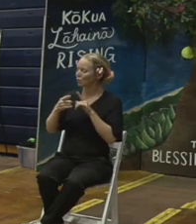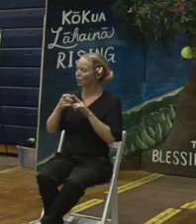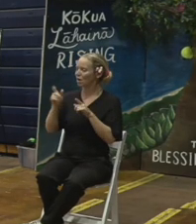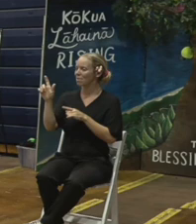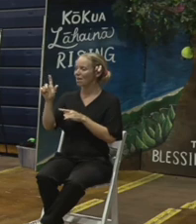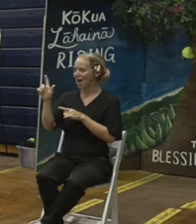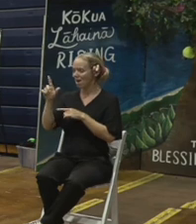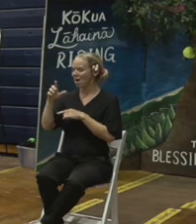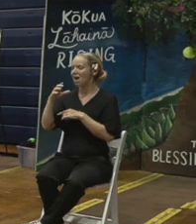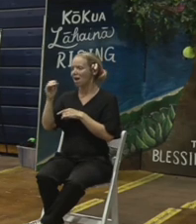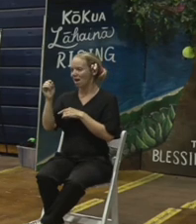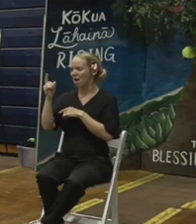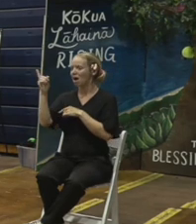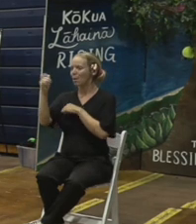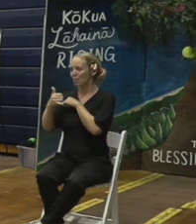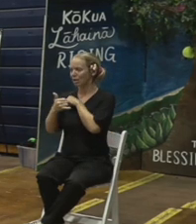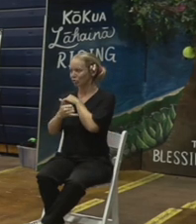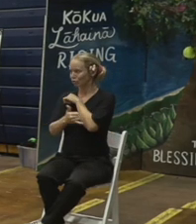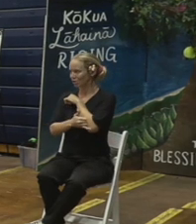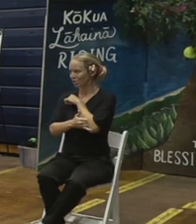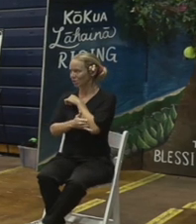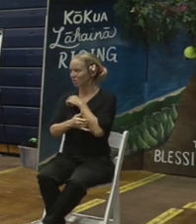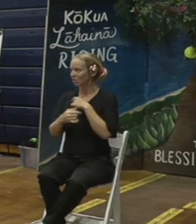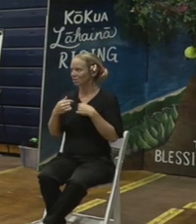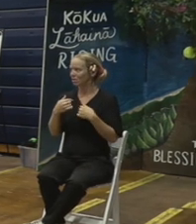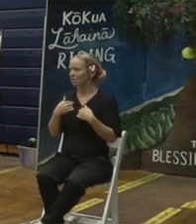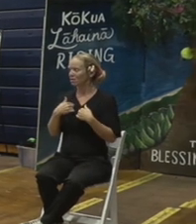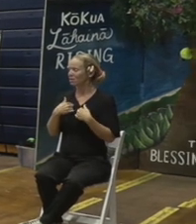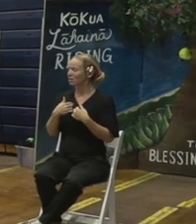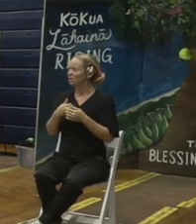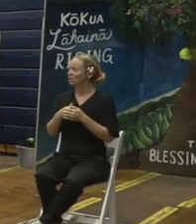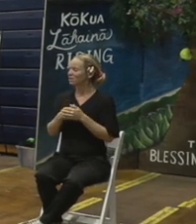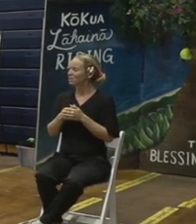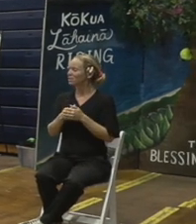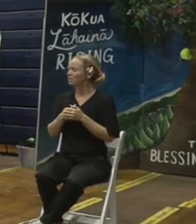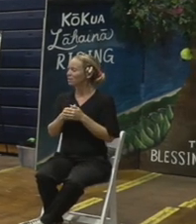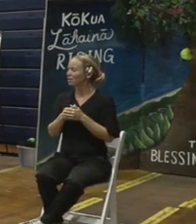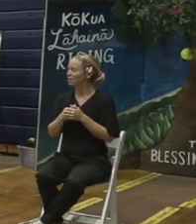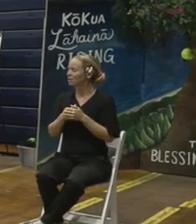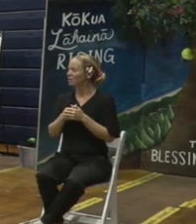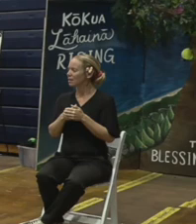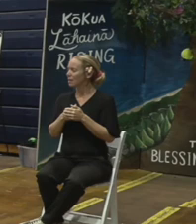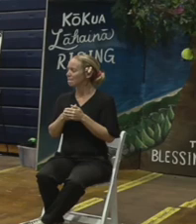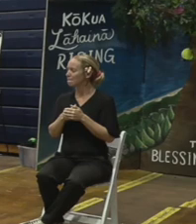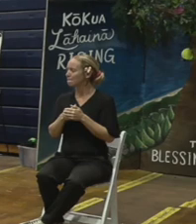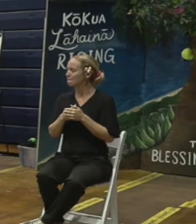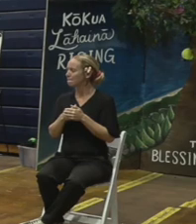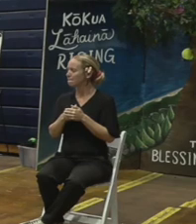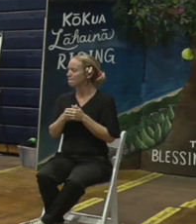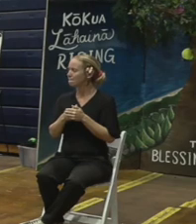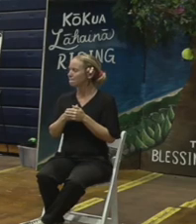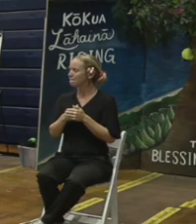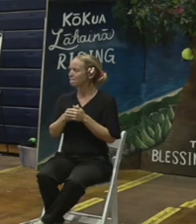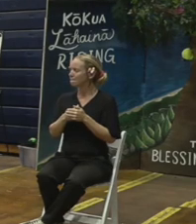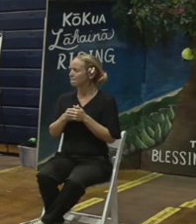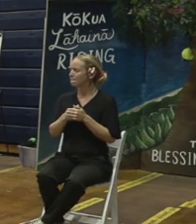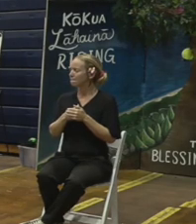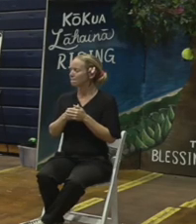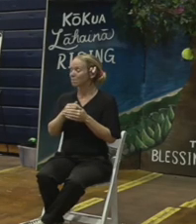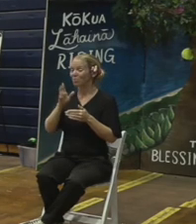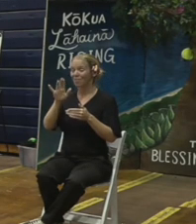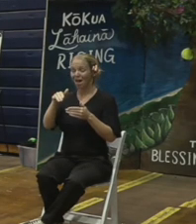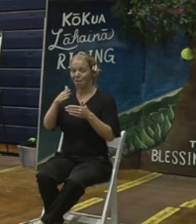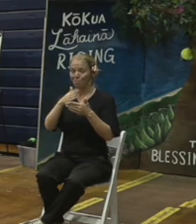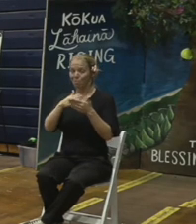This is a very short duration part of the mission. It does not include heavy equipment.